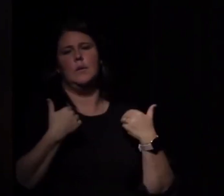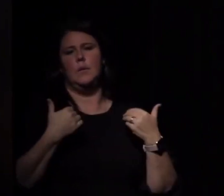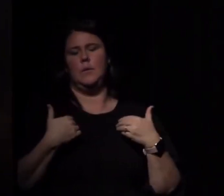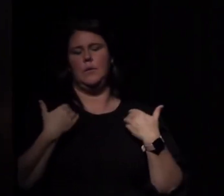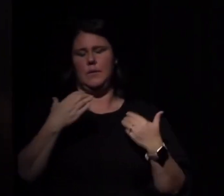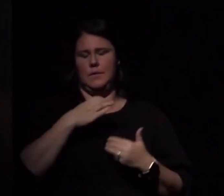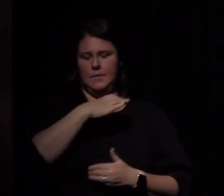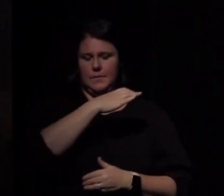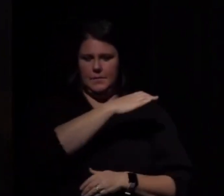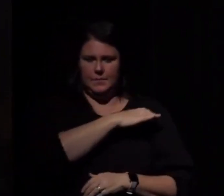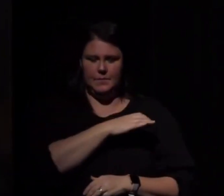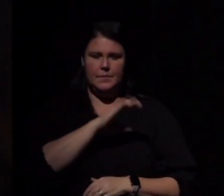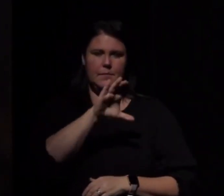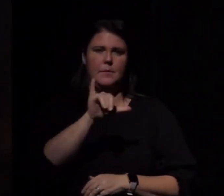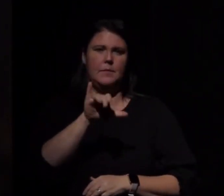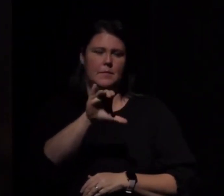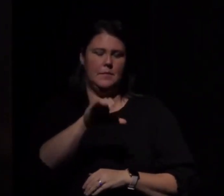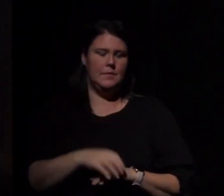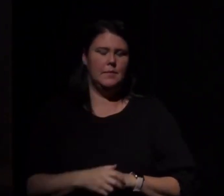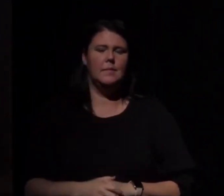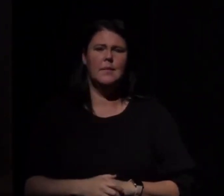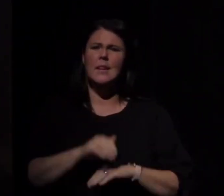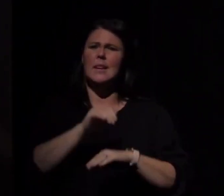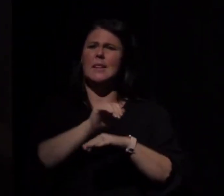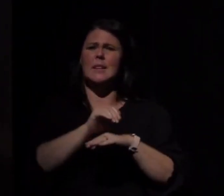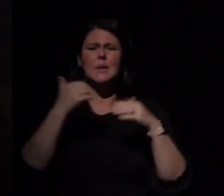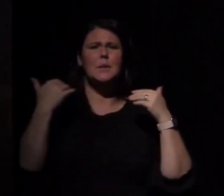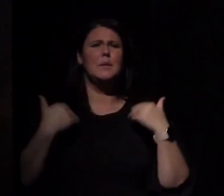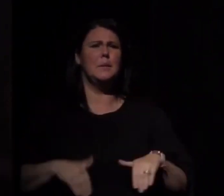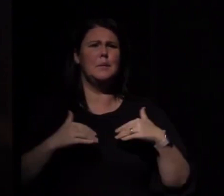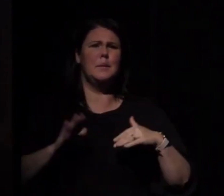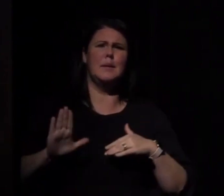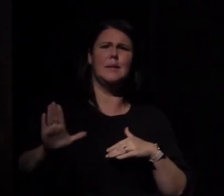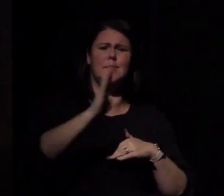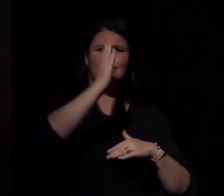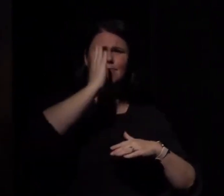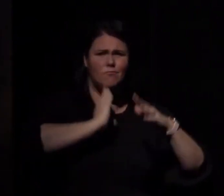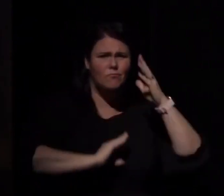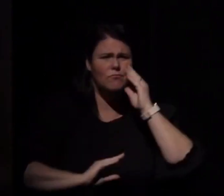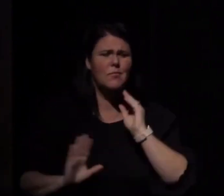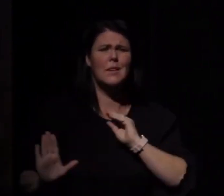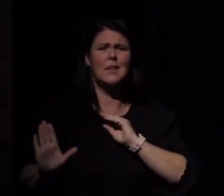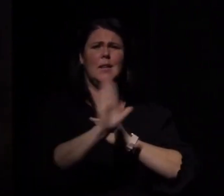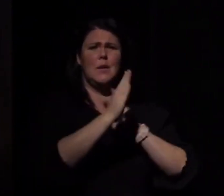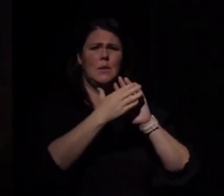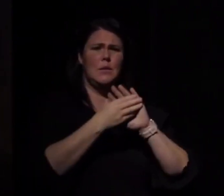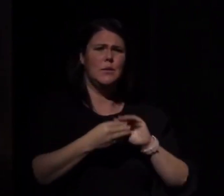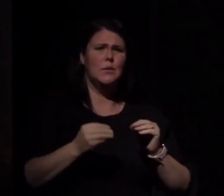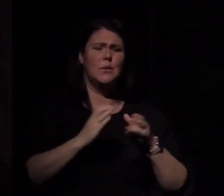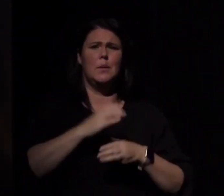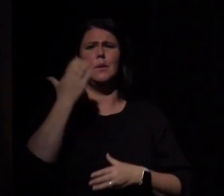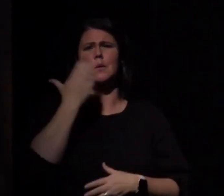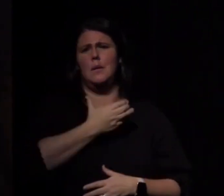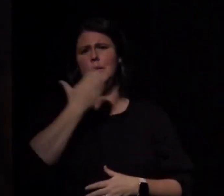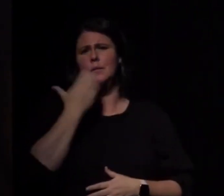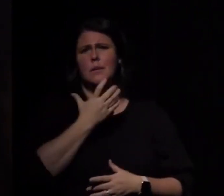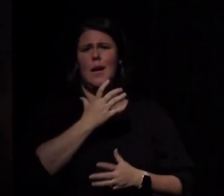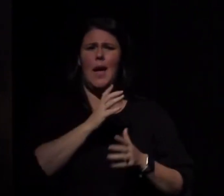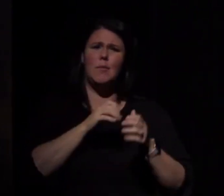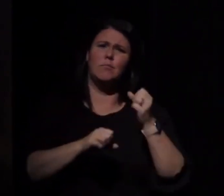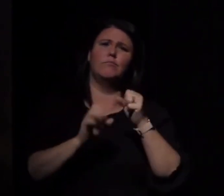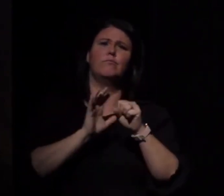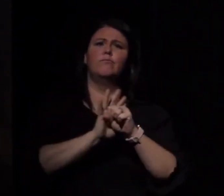Everyone here tonight has eloquently shared their experiences, their story, in promoting an inclusive community